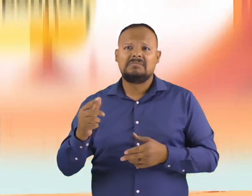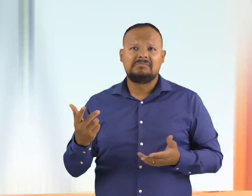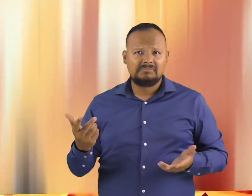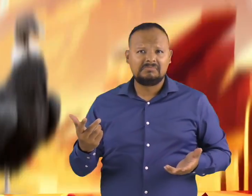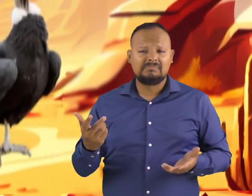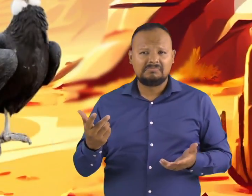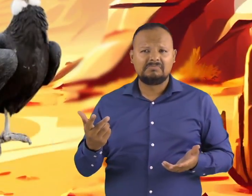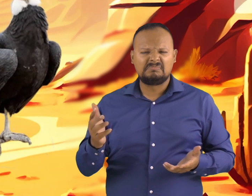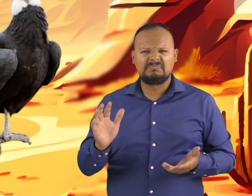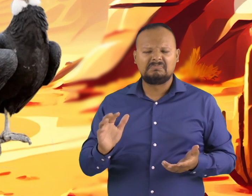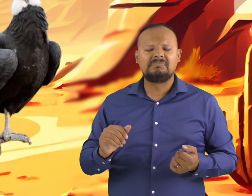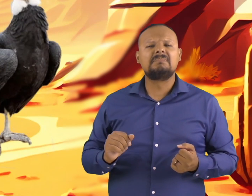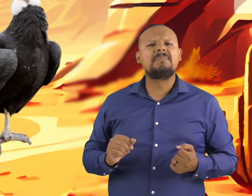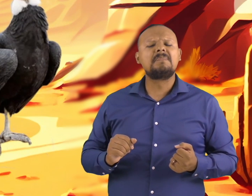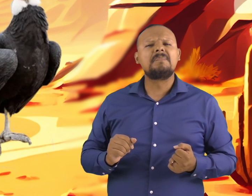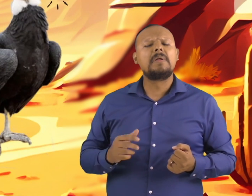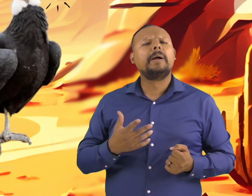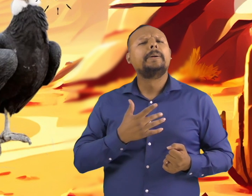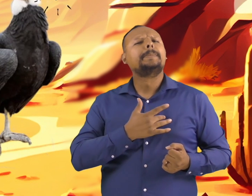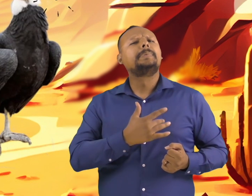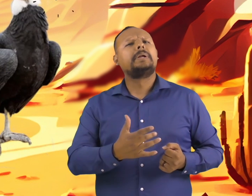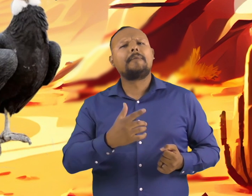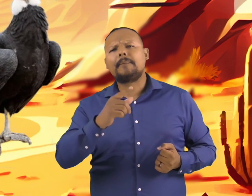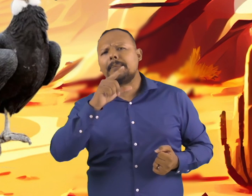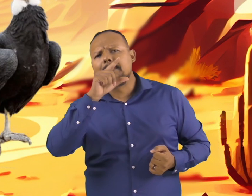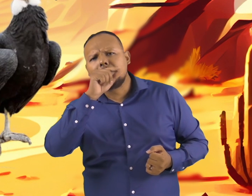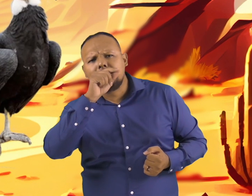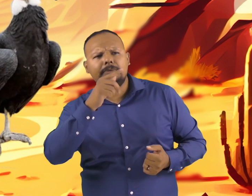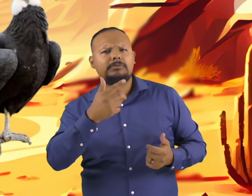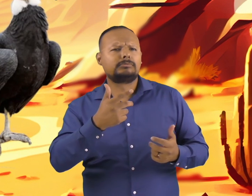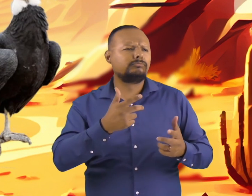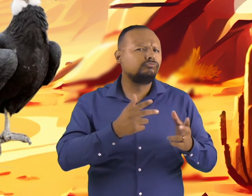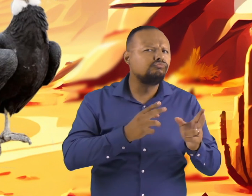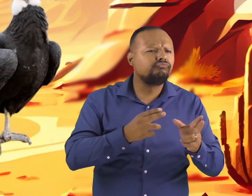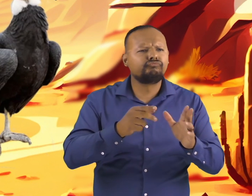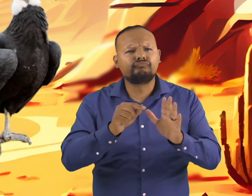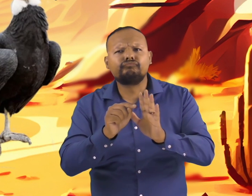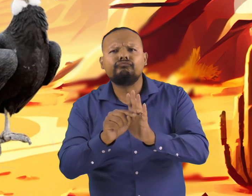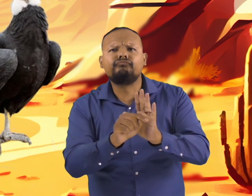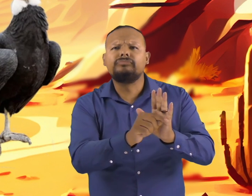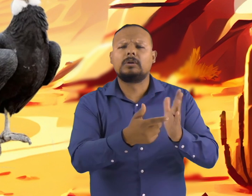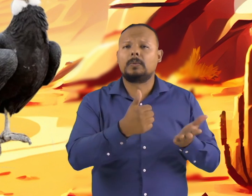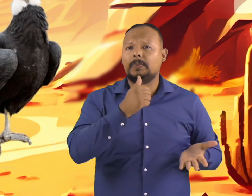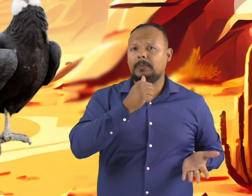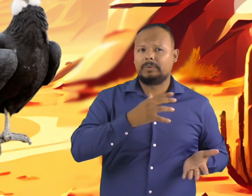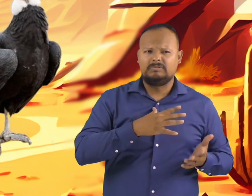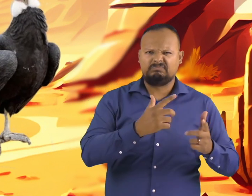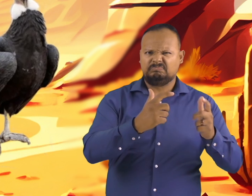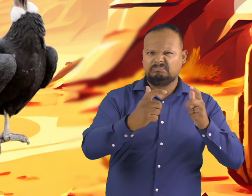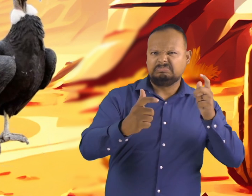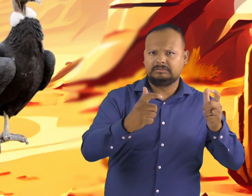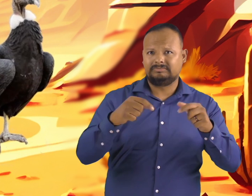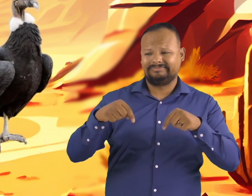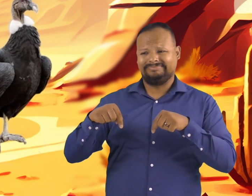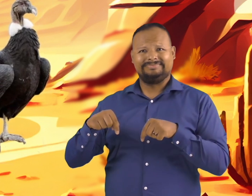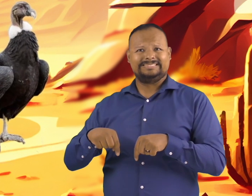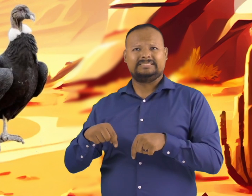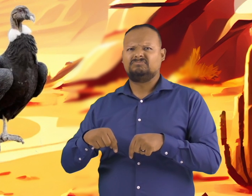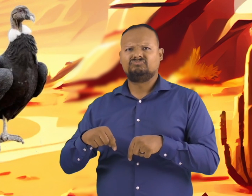Usually, with birds of prey, the female is larger, but female condors are actually smaller than male